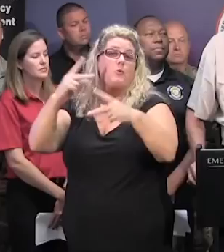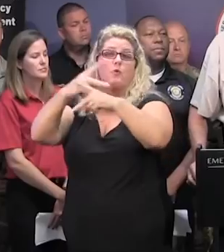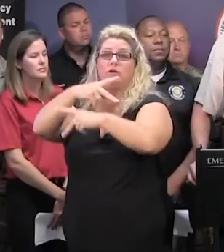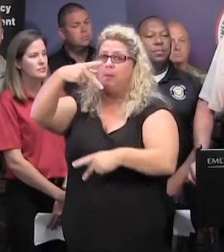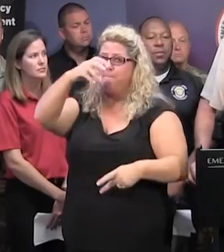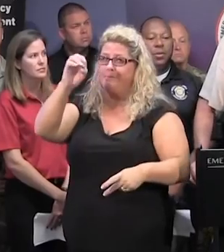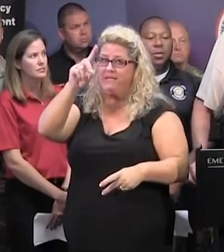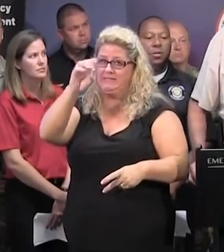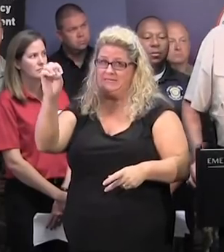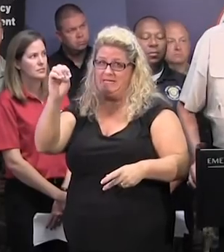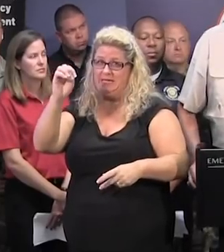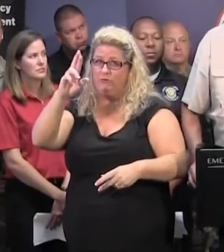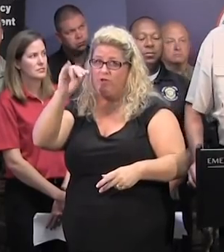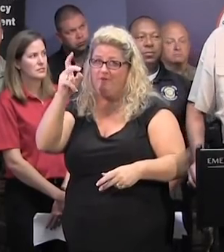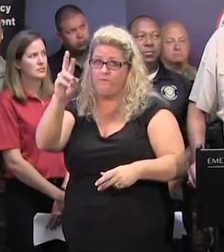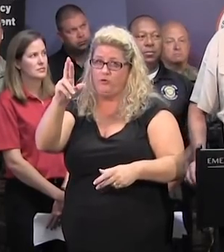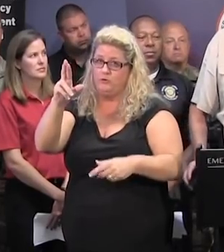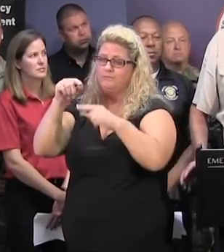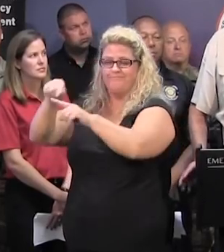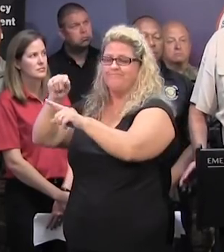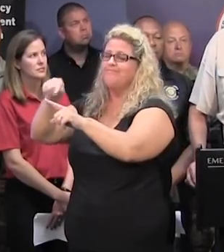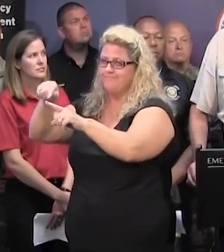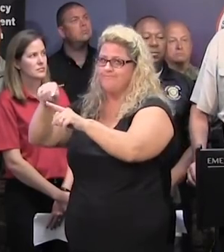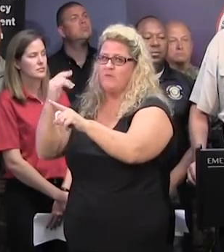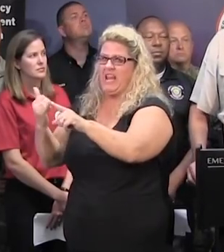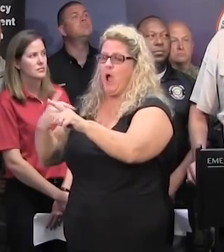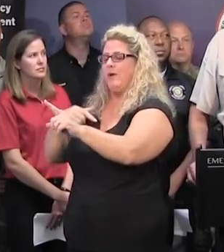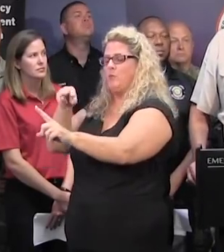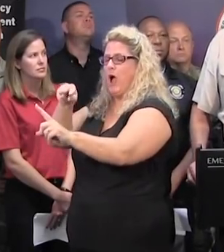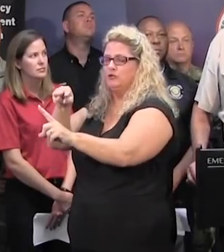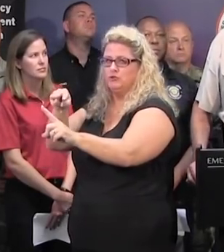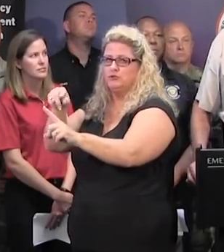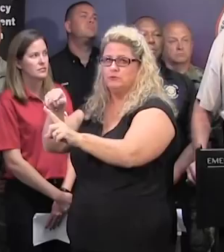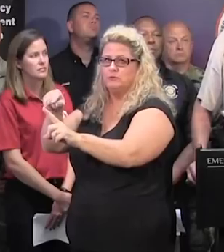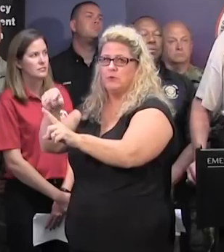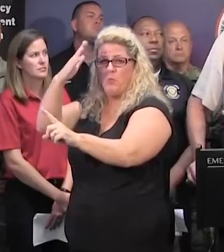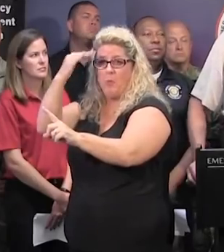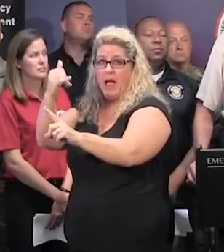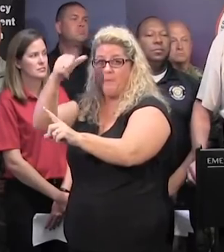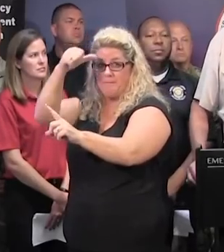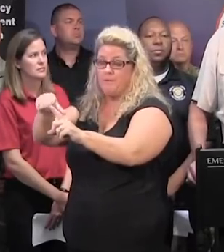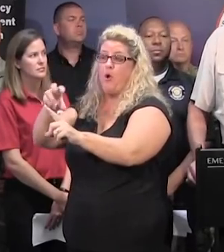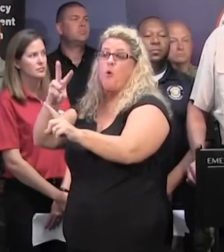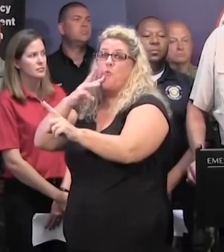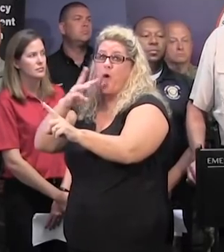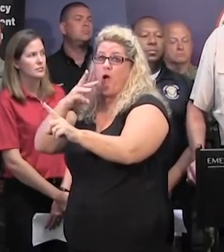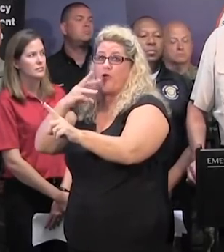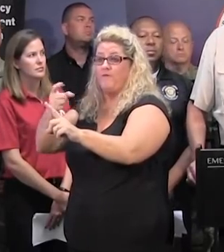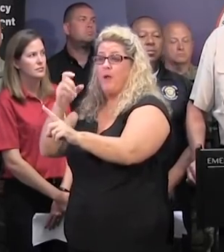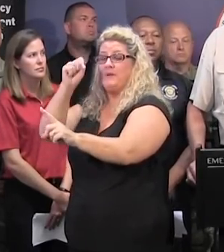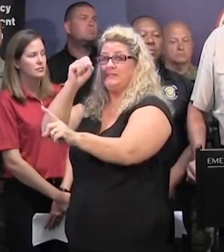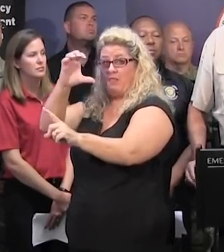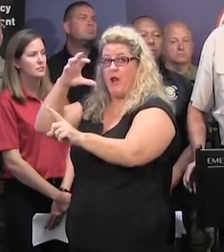the Pee Dee River Basin is our priority area for now simply because they will be receiving water not only from South Carolina